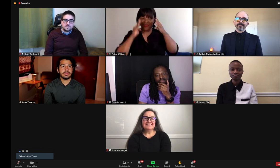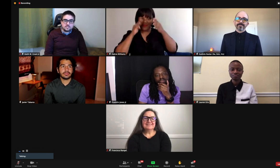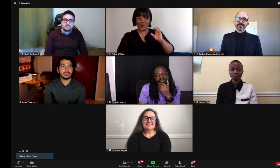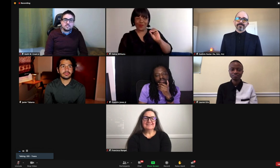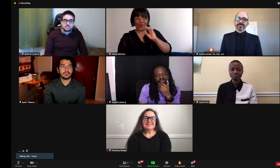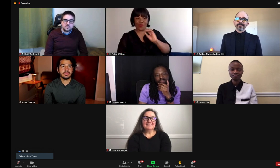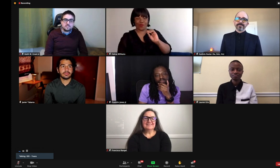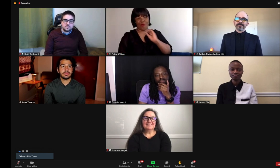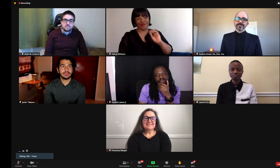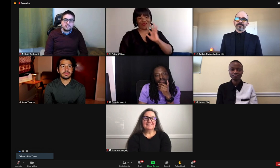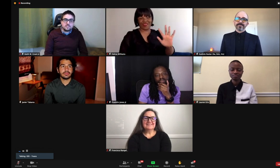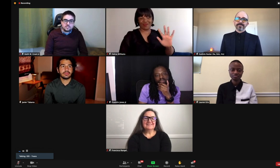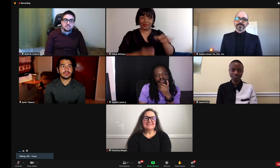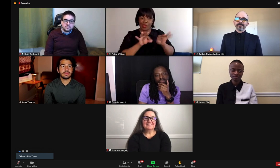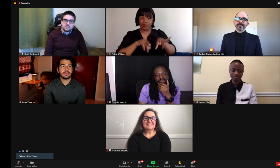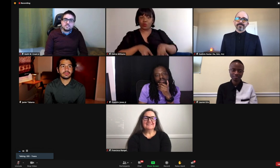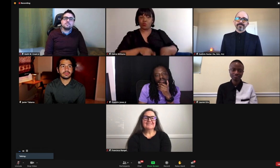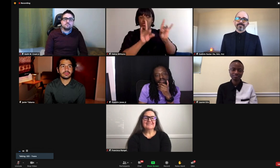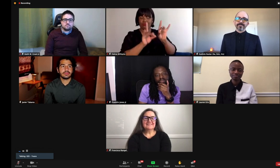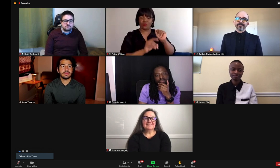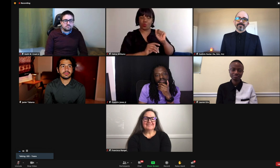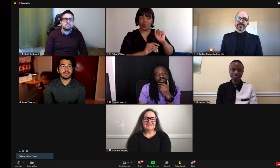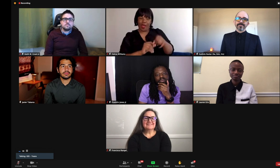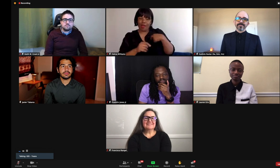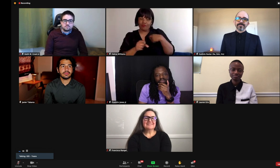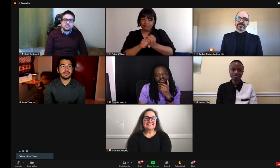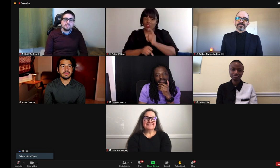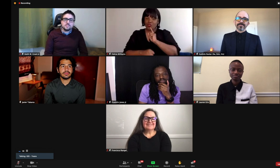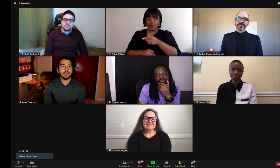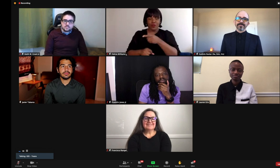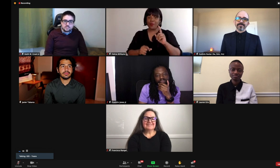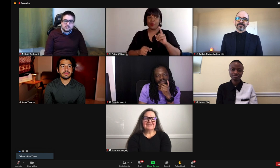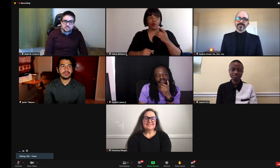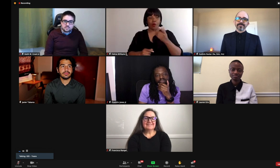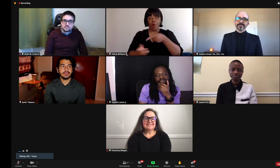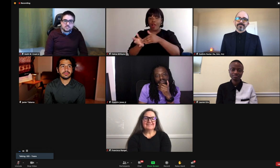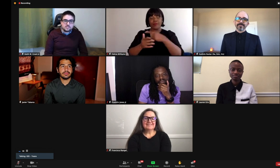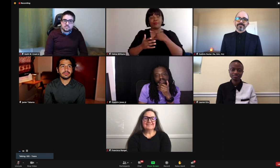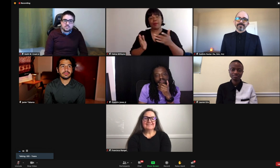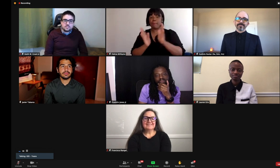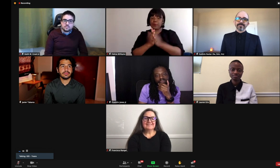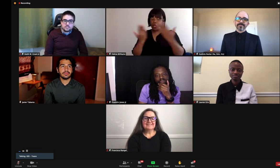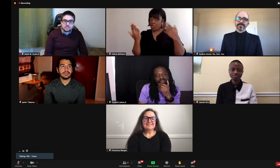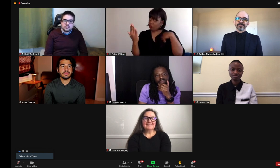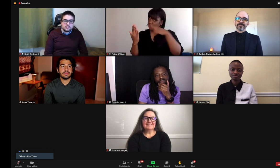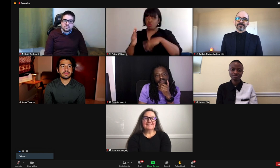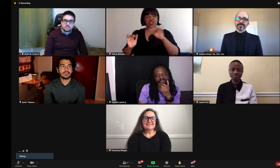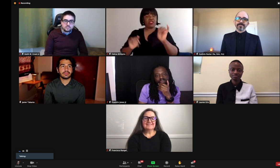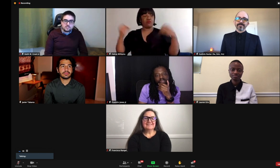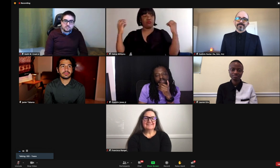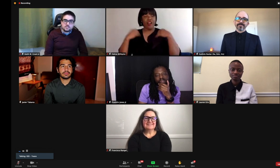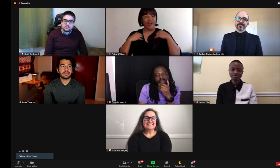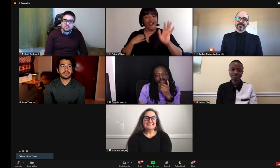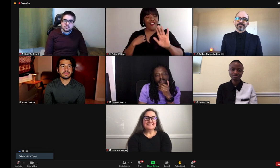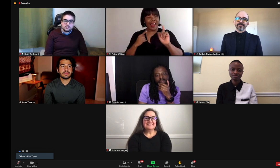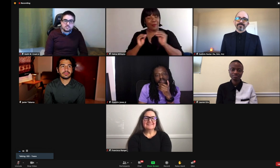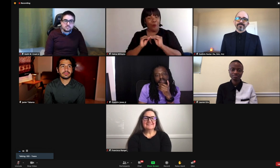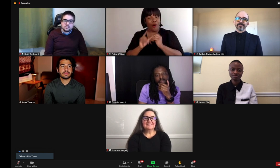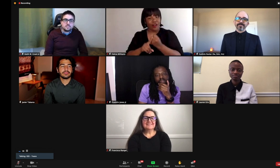on that content, especially, again, when you're considering the target audience can be children between the ages, you know, newborn infants to five years old. So